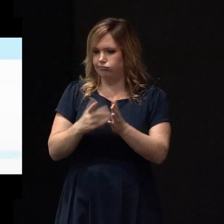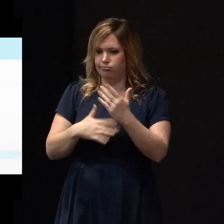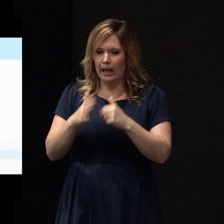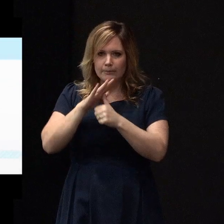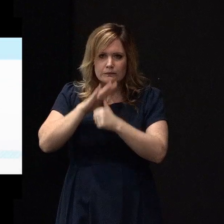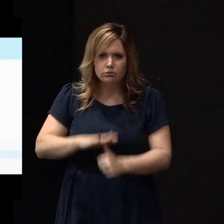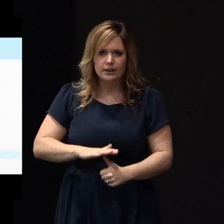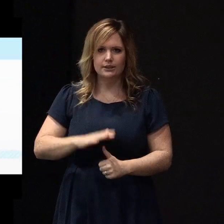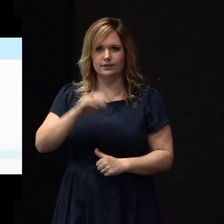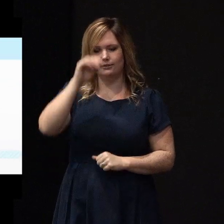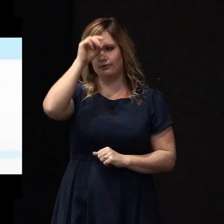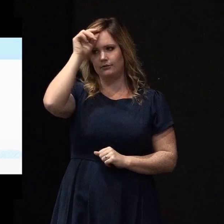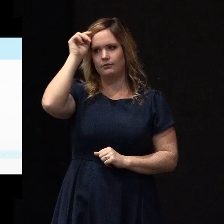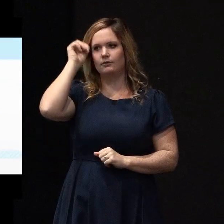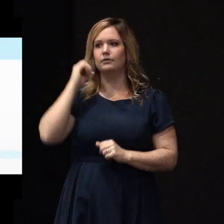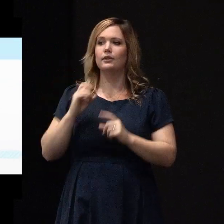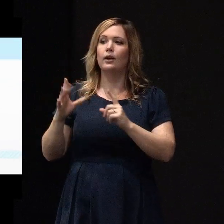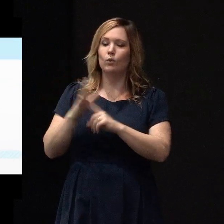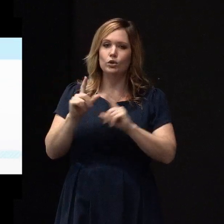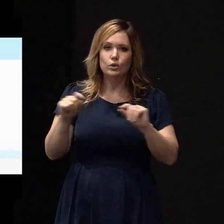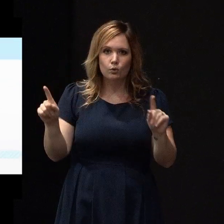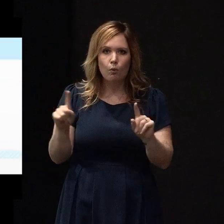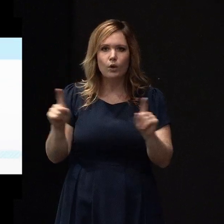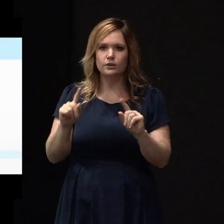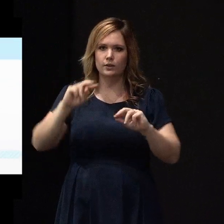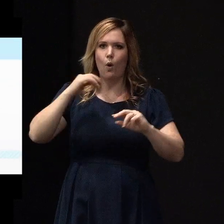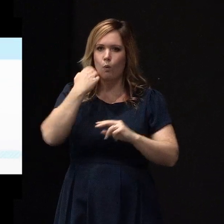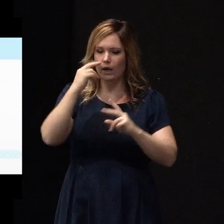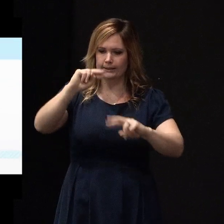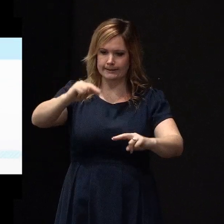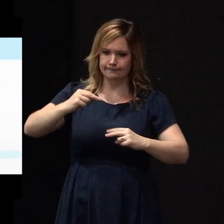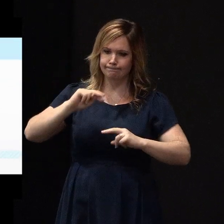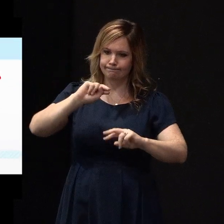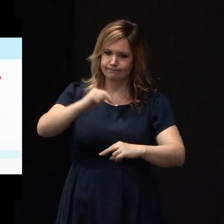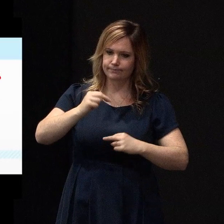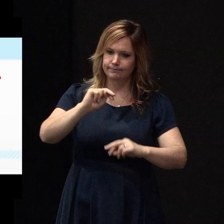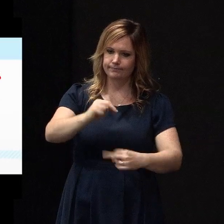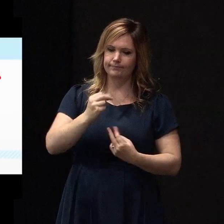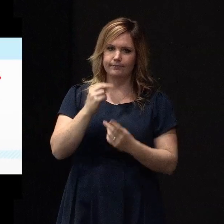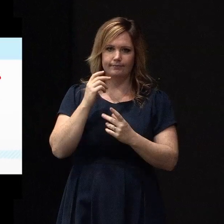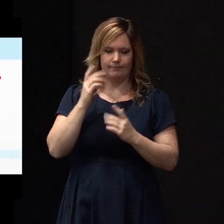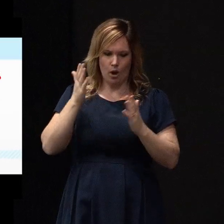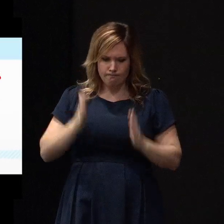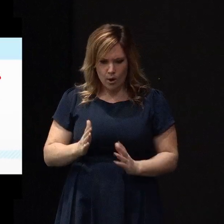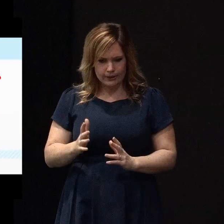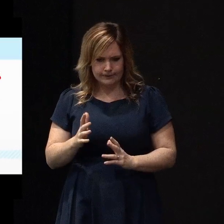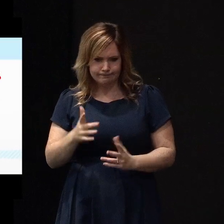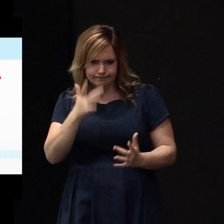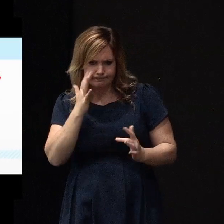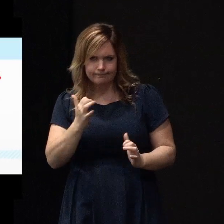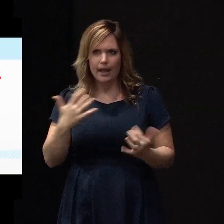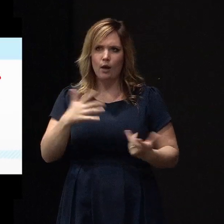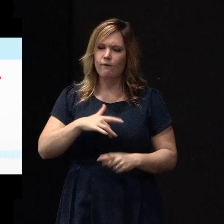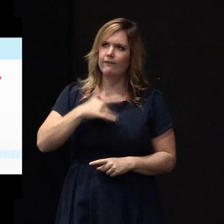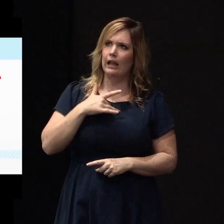So what we need to do is keep looking at ourselves, listening to our bodies, feeling how we